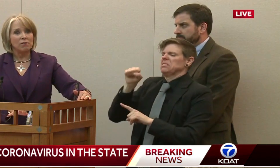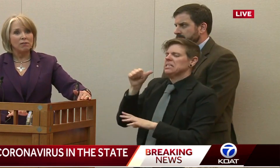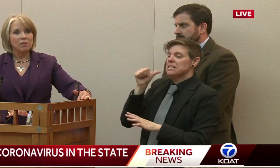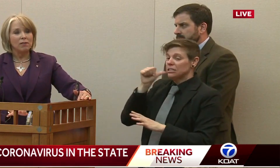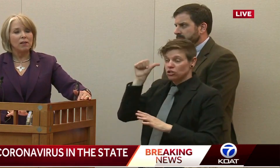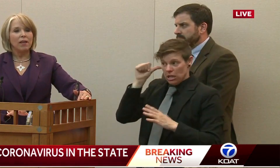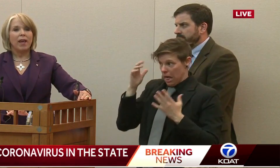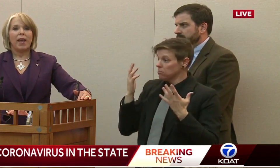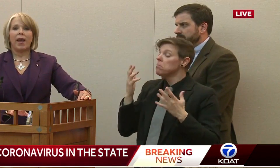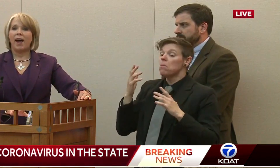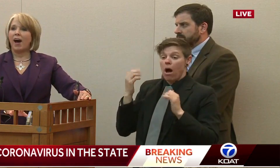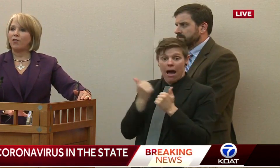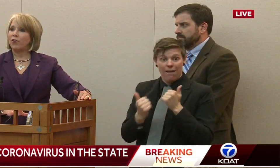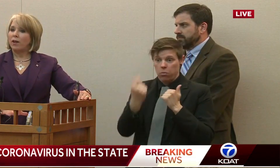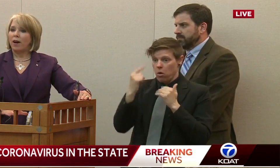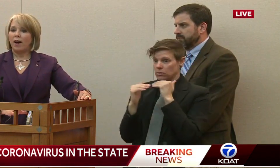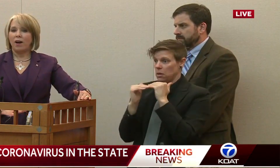condition.